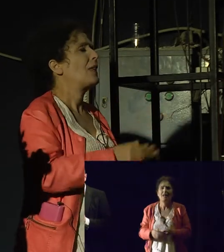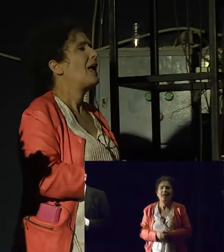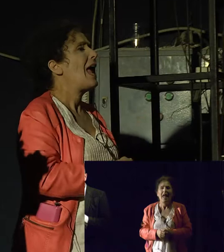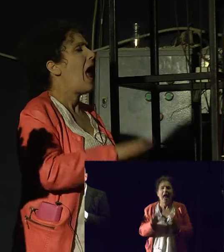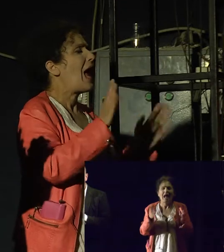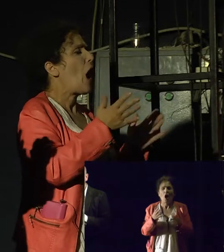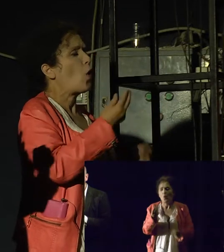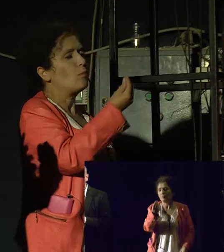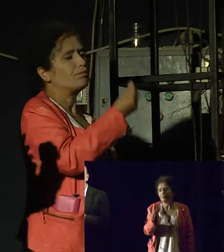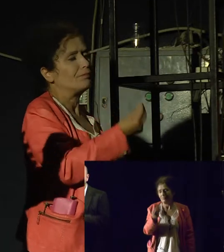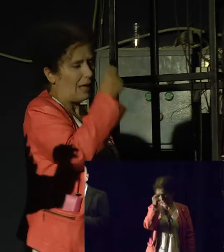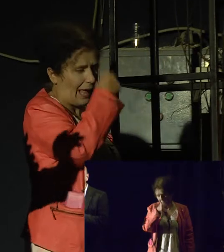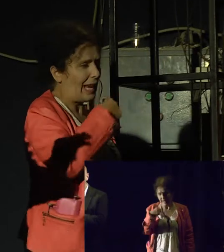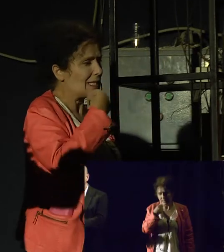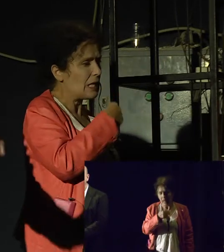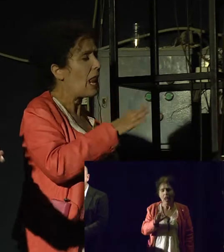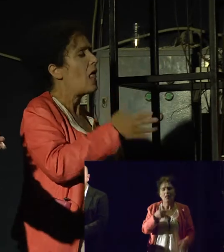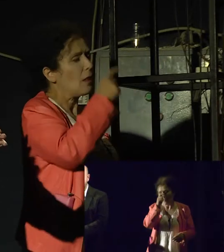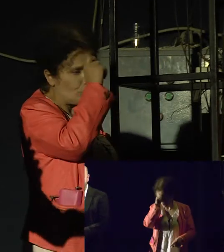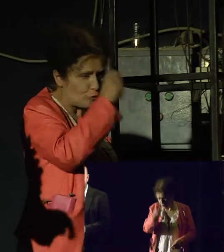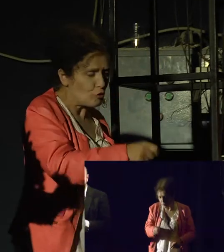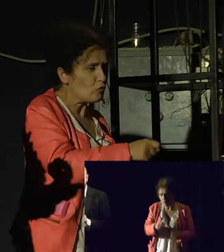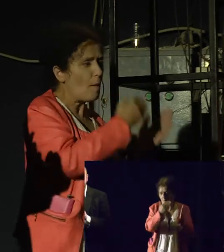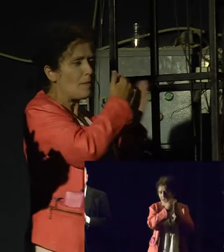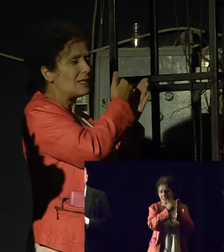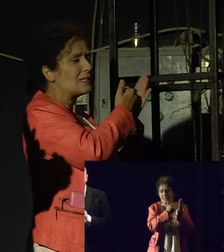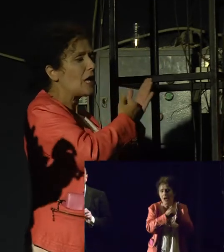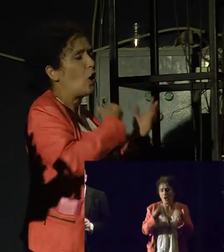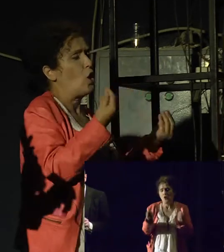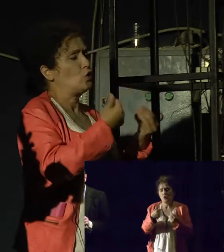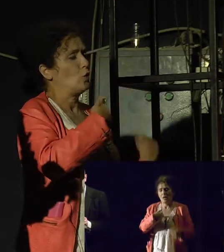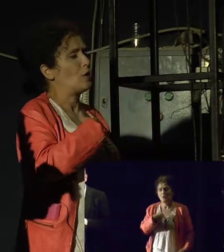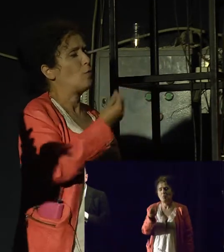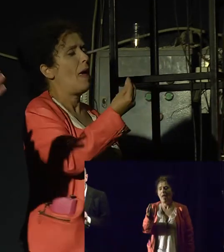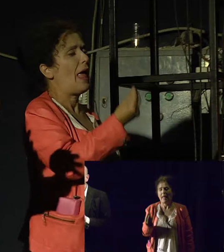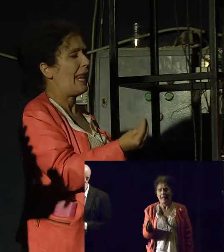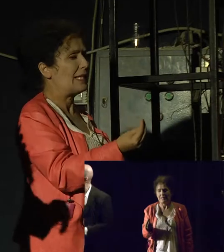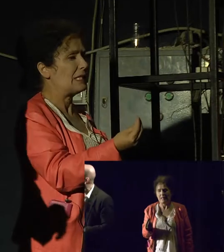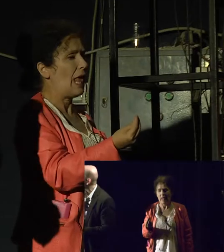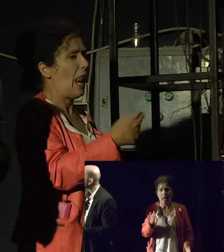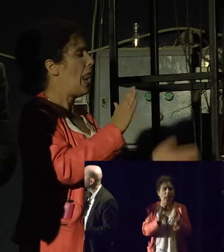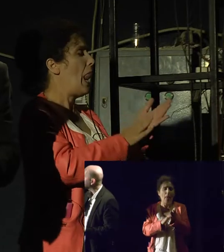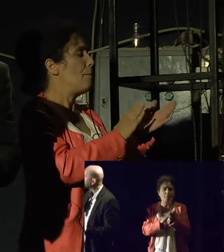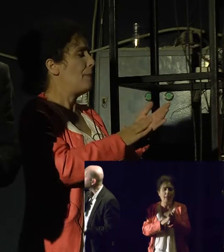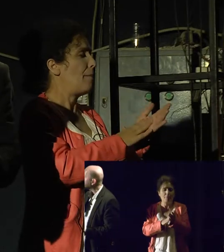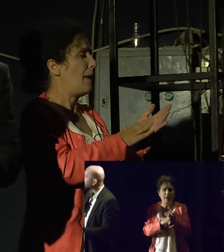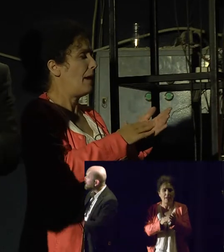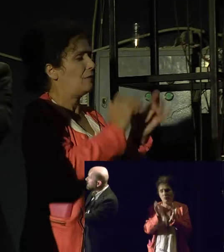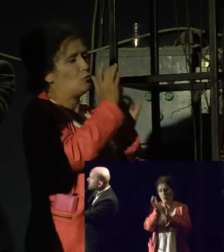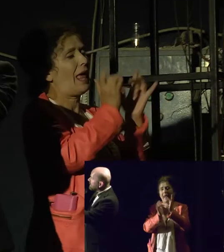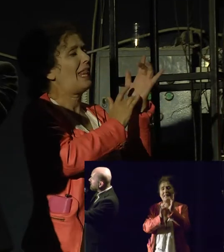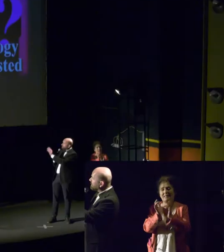Christian. For example, I don't have to follow hate laws, or I can object conscientiously for certain pieces of legislation.